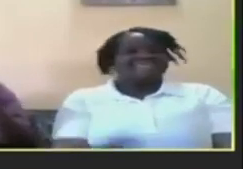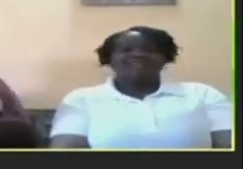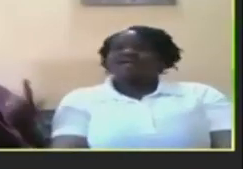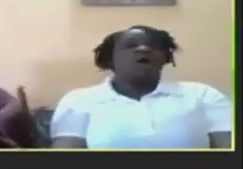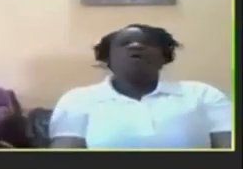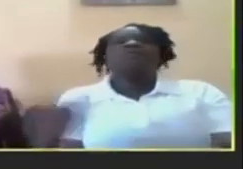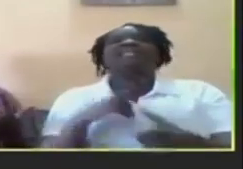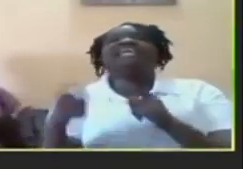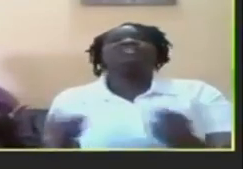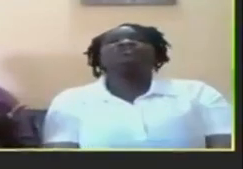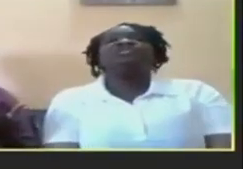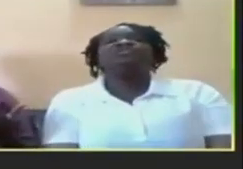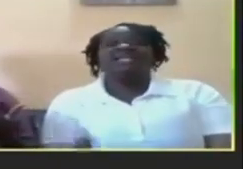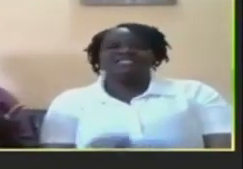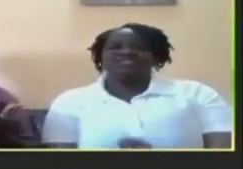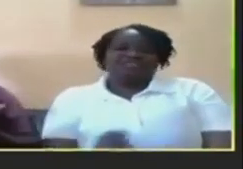we naturally do that in Trinidad